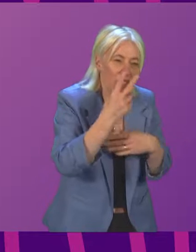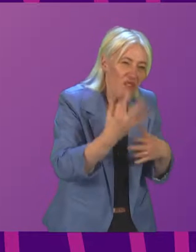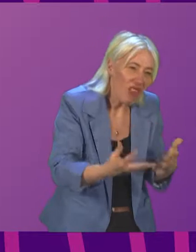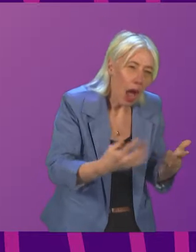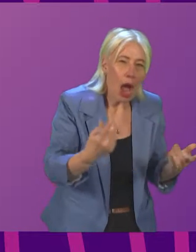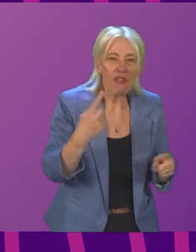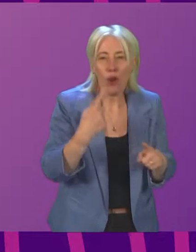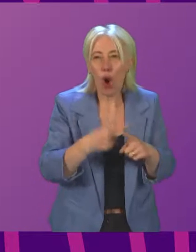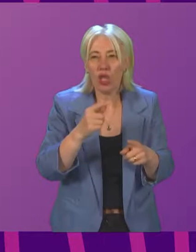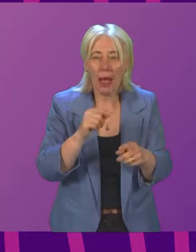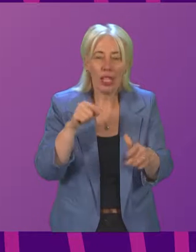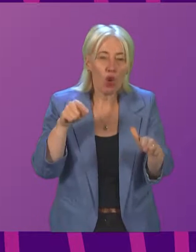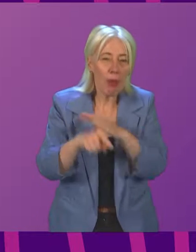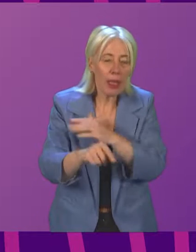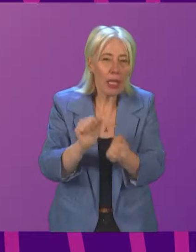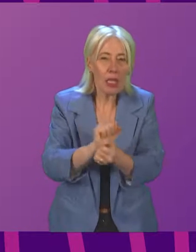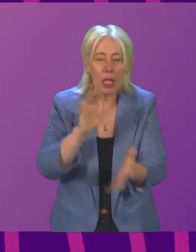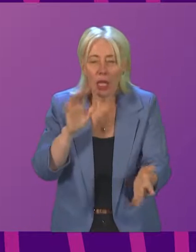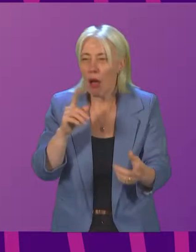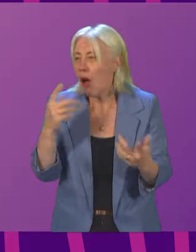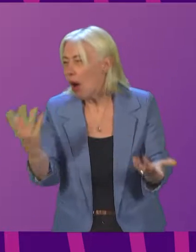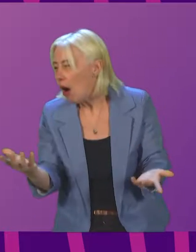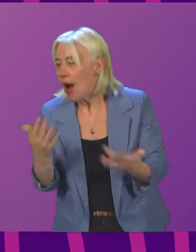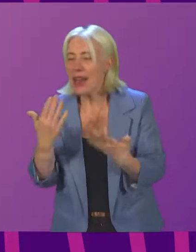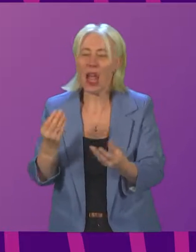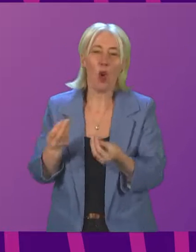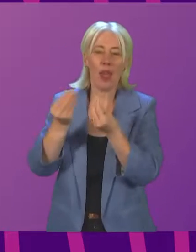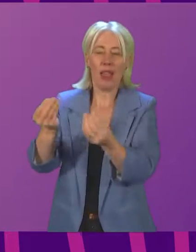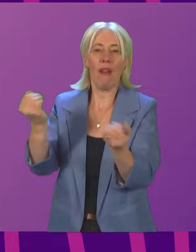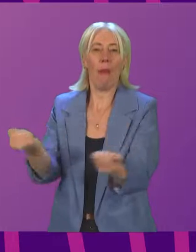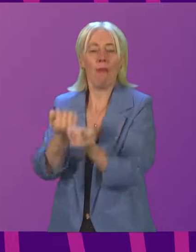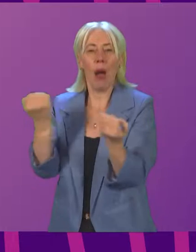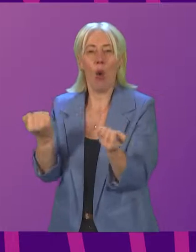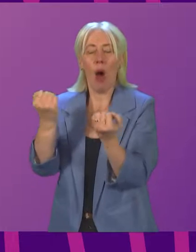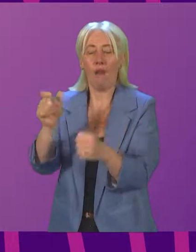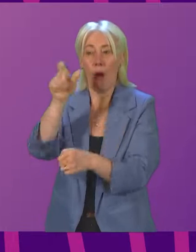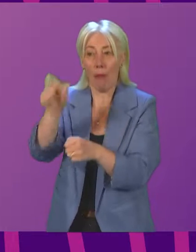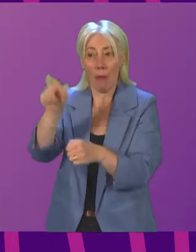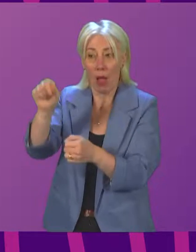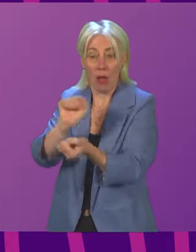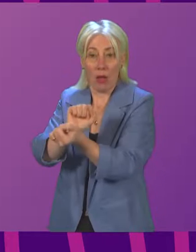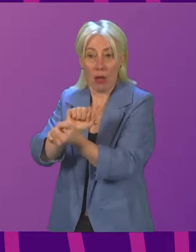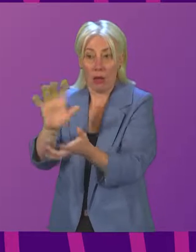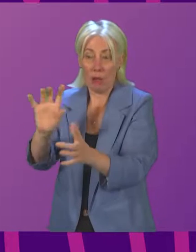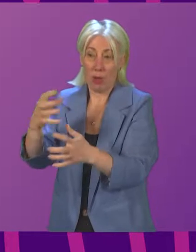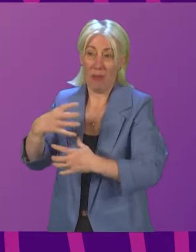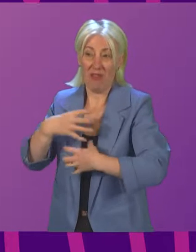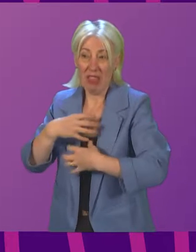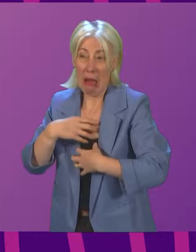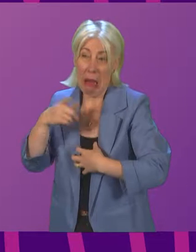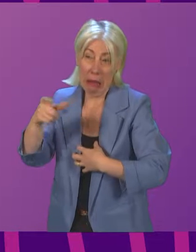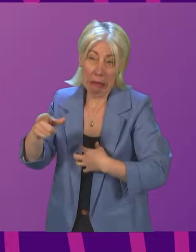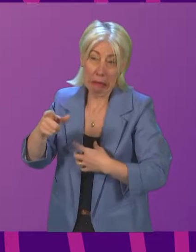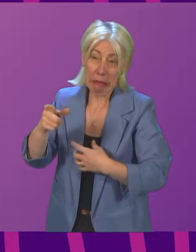automatic release triggers, and now the prospect of giving ministers the power to release prisoners simply out of fear of our prisons